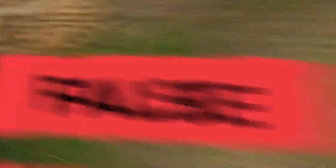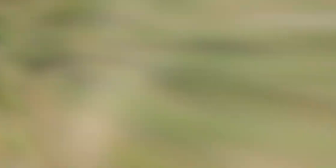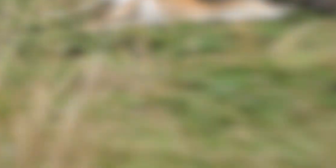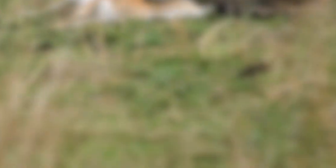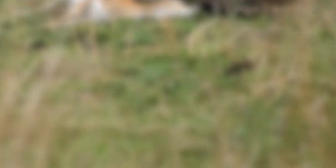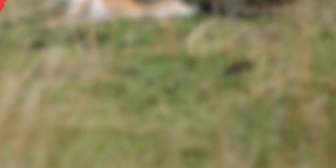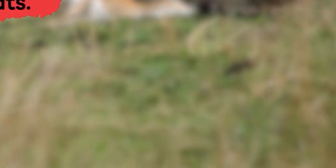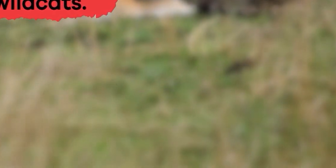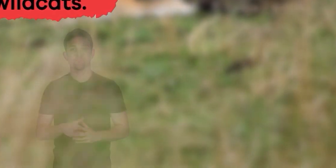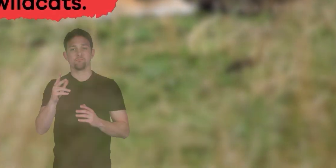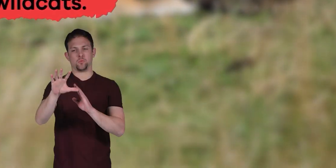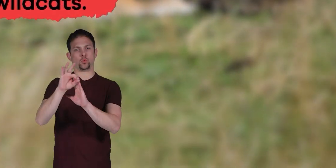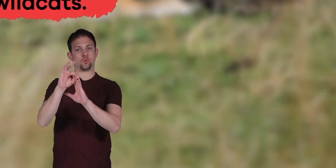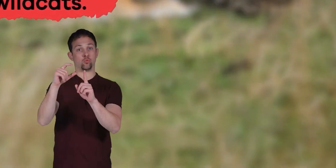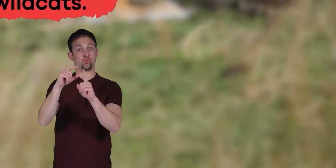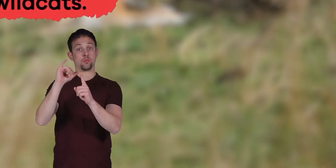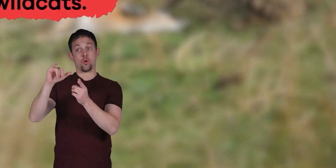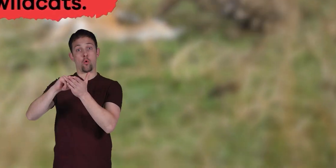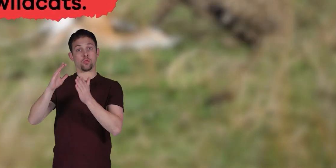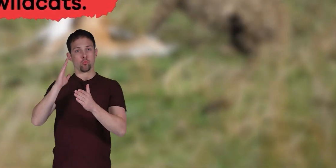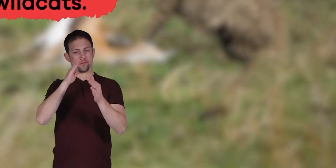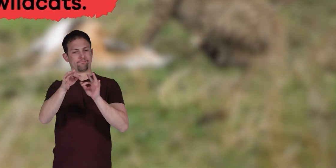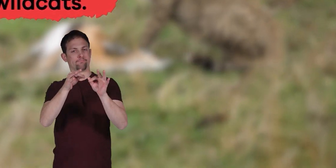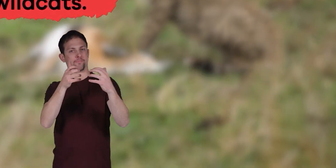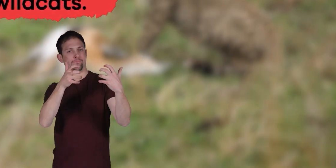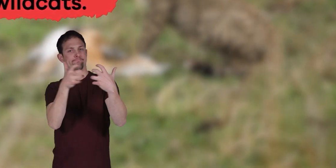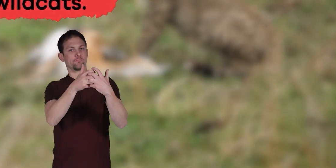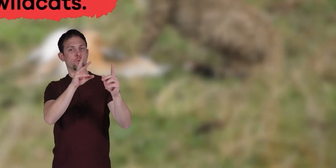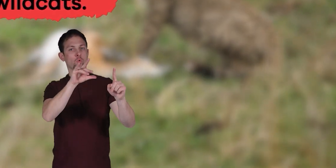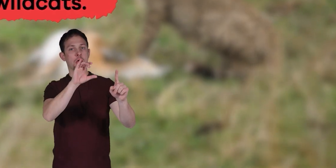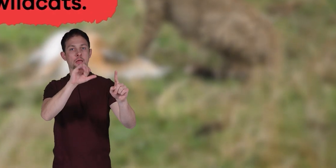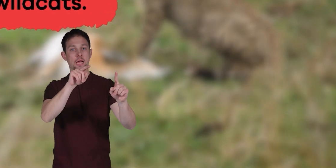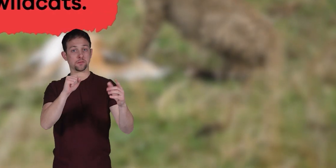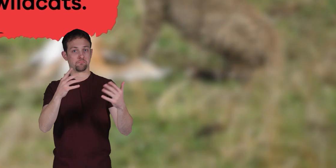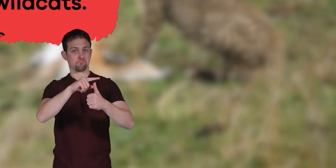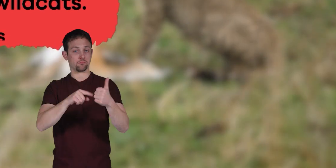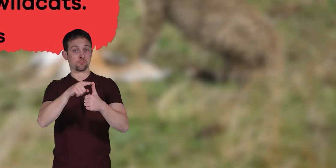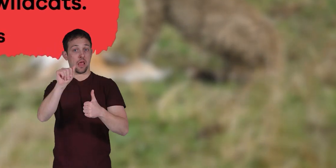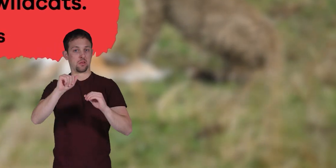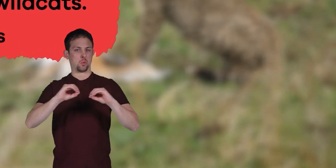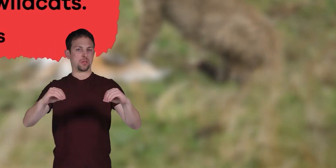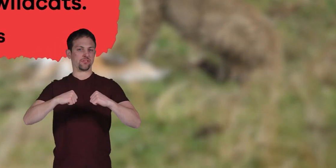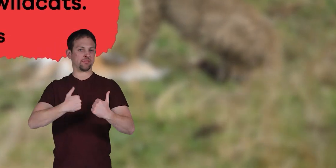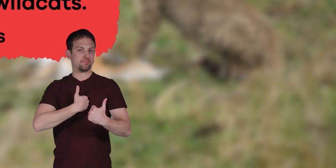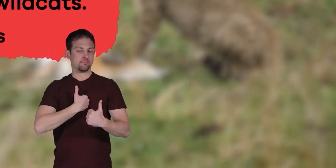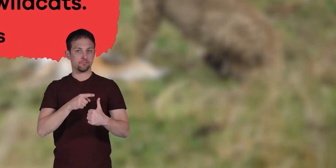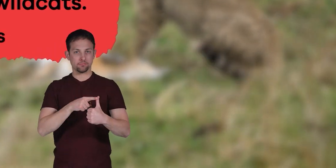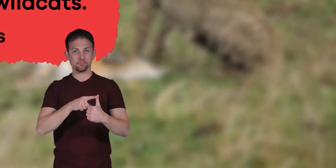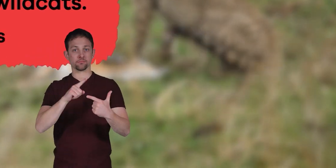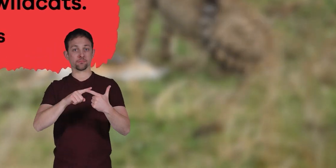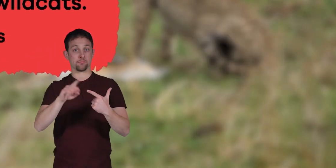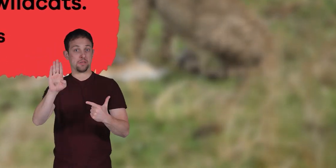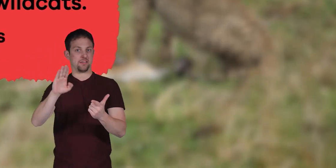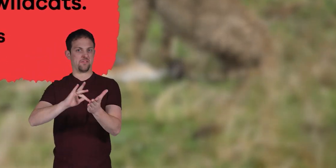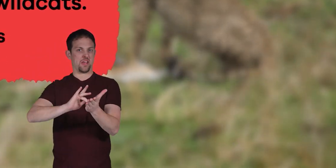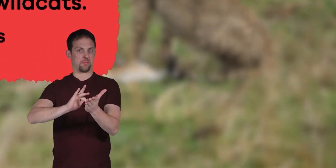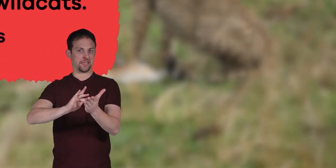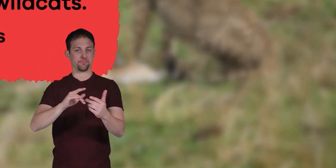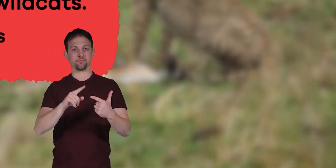Choose the word the author would say best describes wildcats. A. Defenseless. B. Venomous.